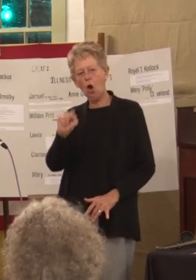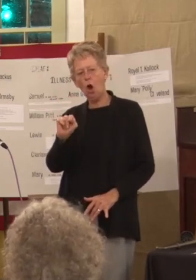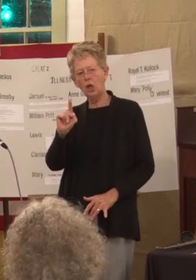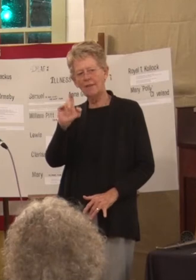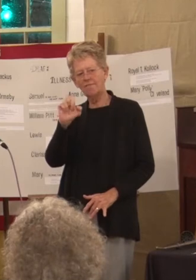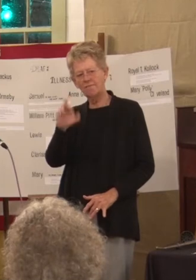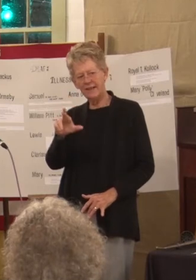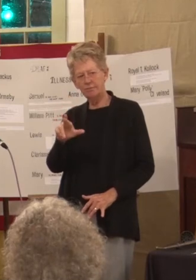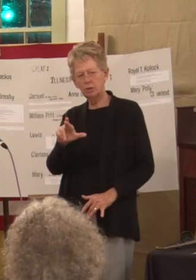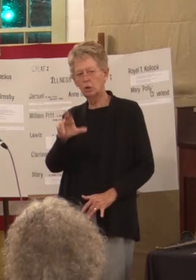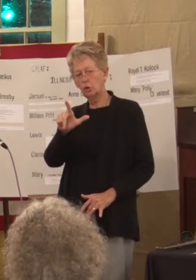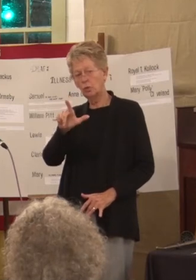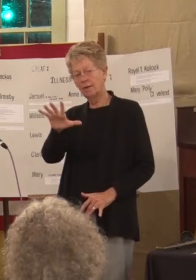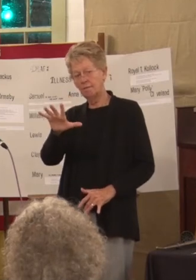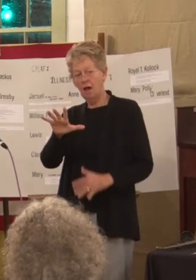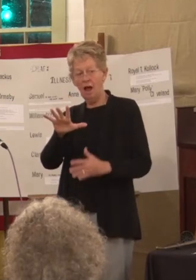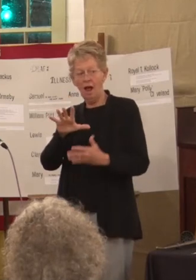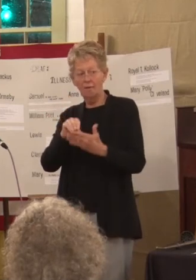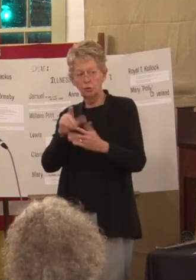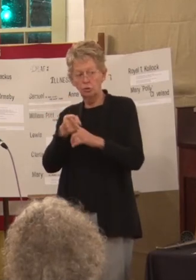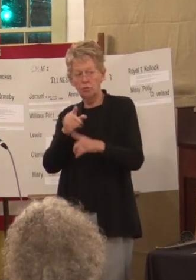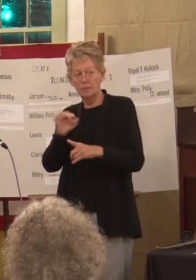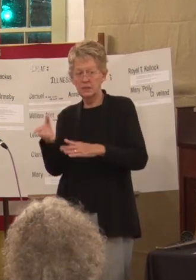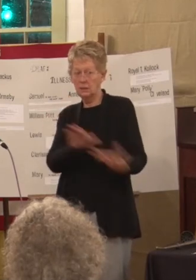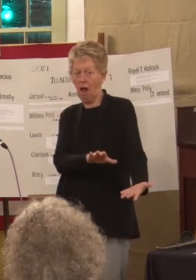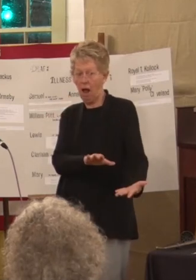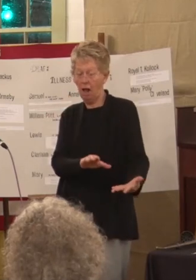old north cemetery in Hartford there's a big